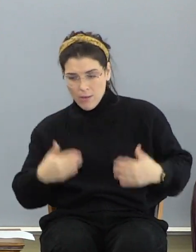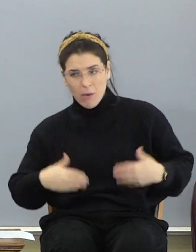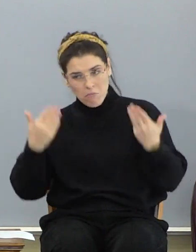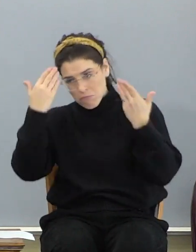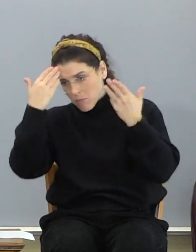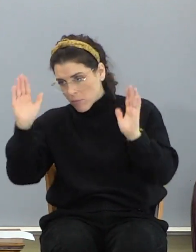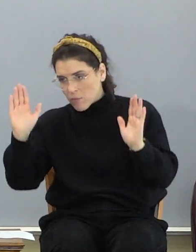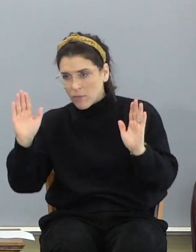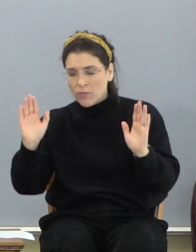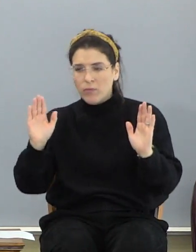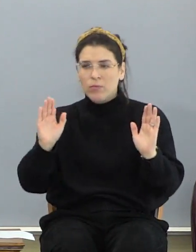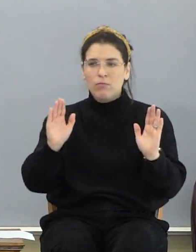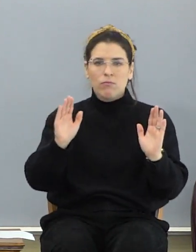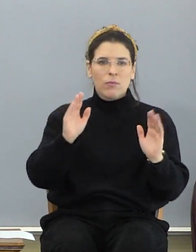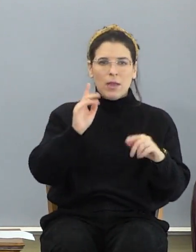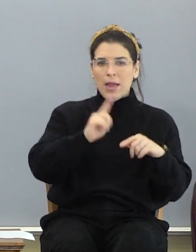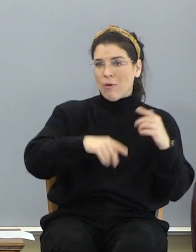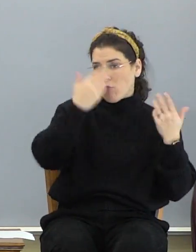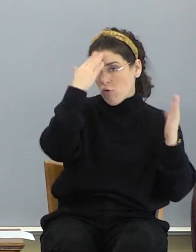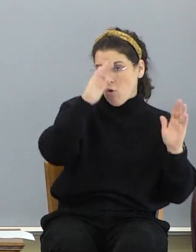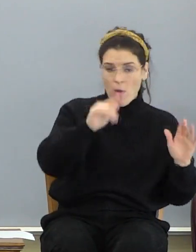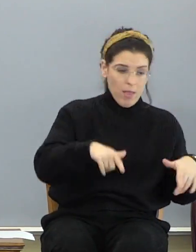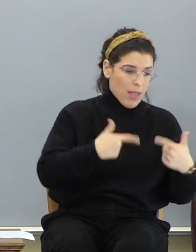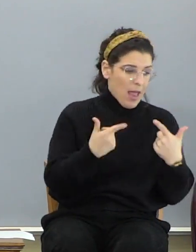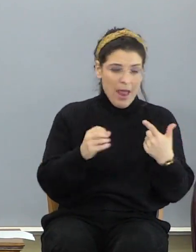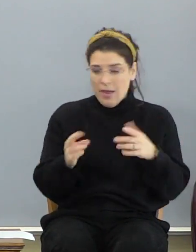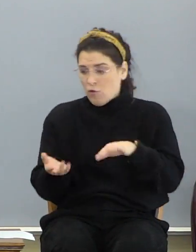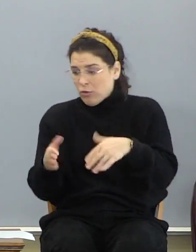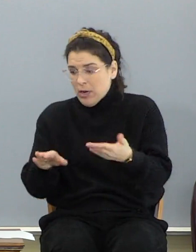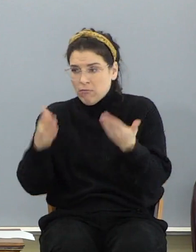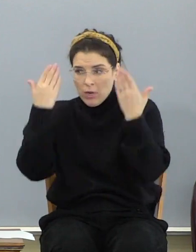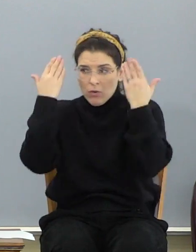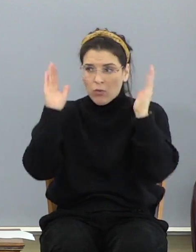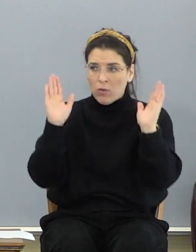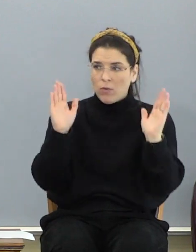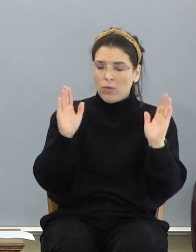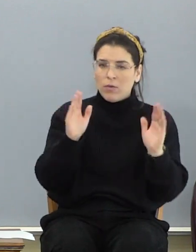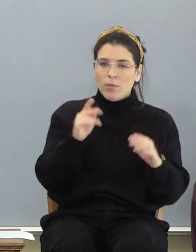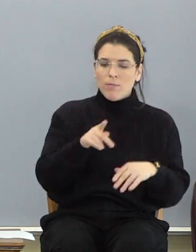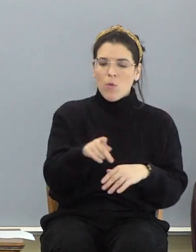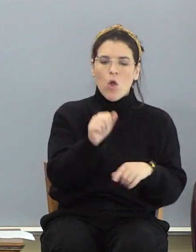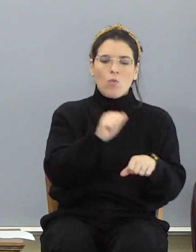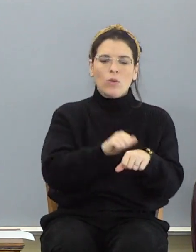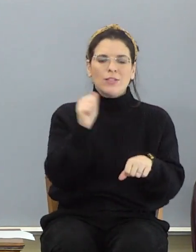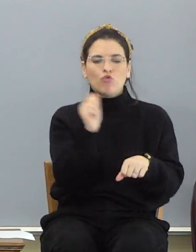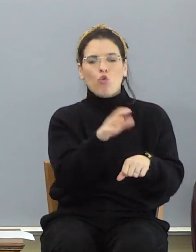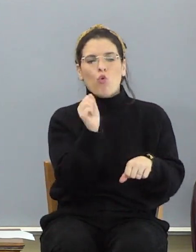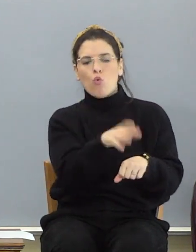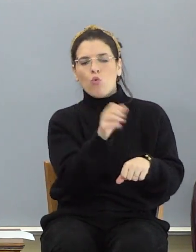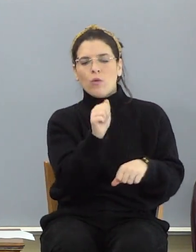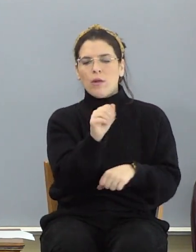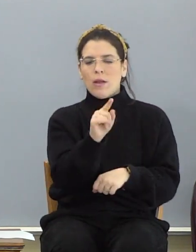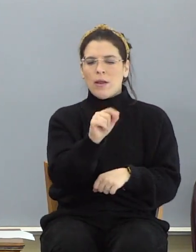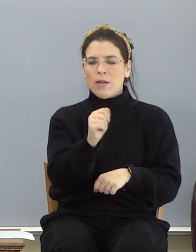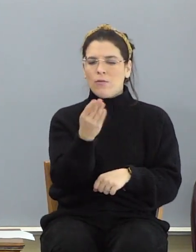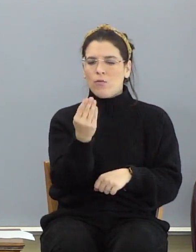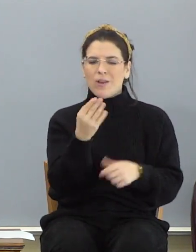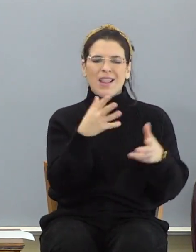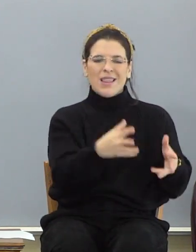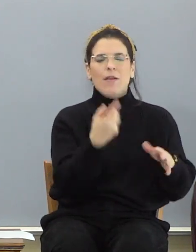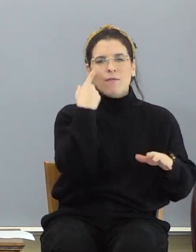tell. I can't tell if he's alive or he's dead. Paul was stoned in Acts chapter 14 and left for dead.